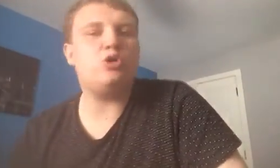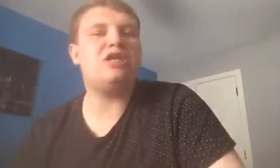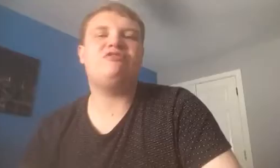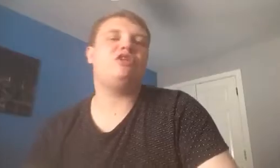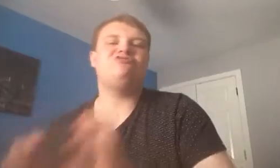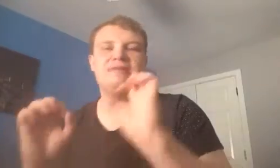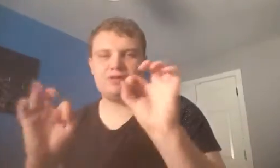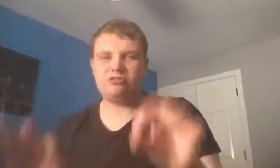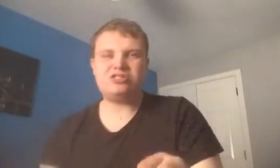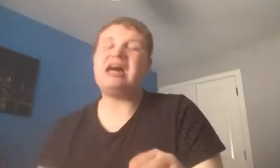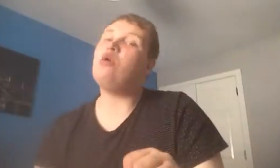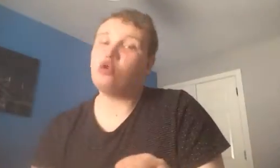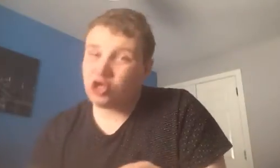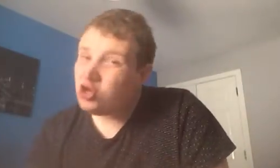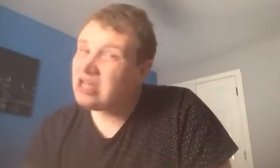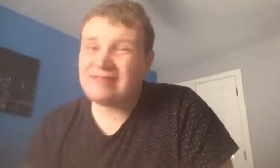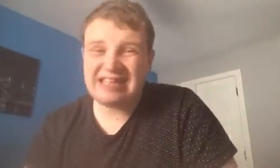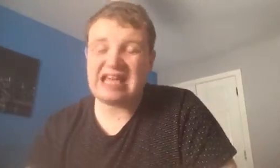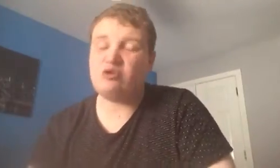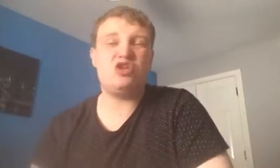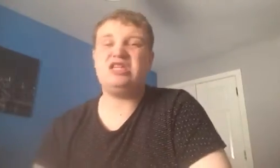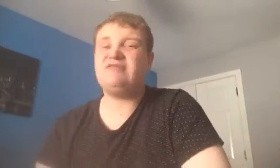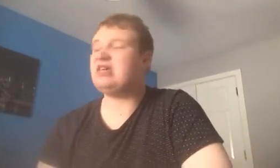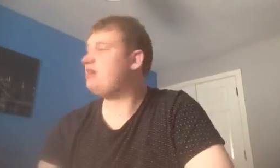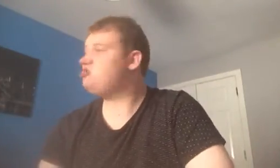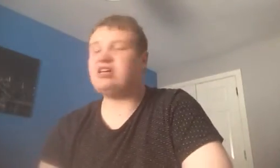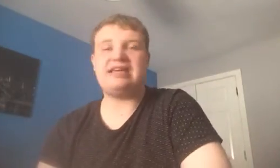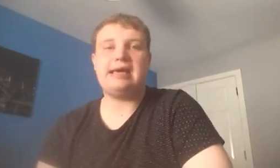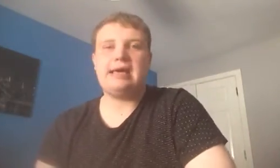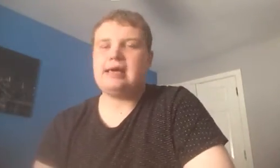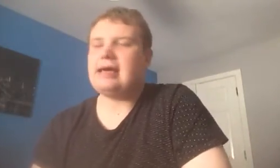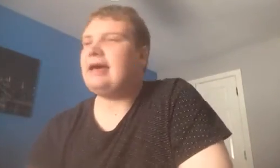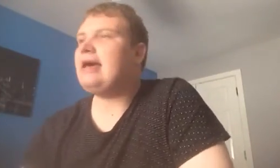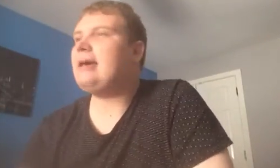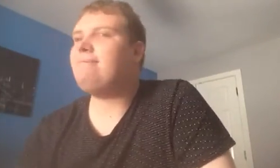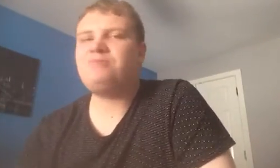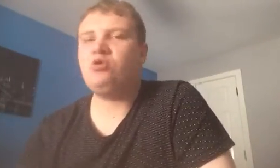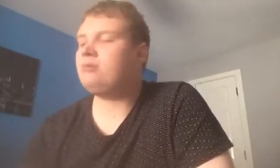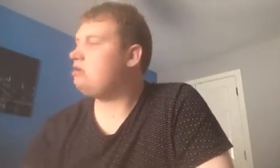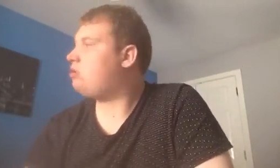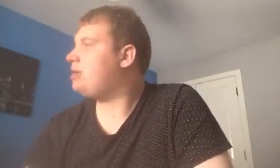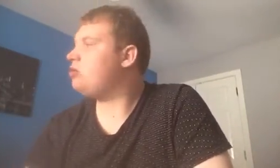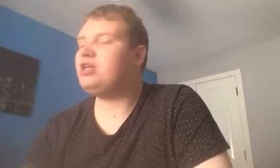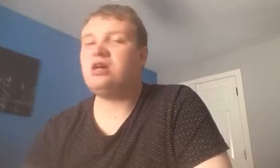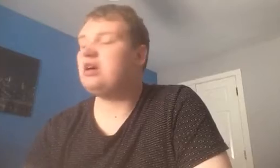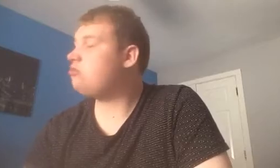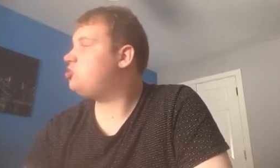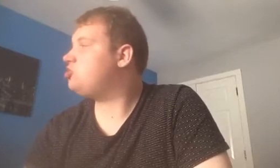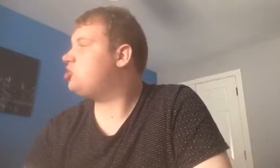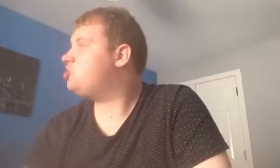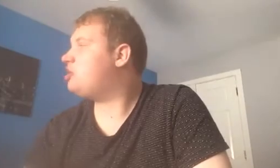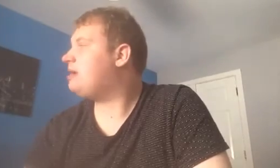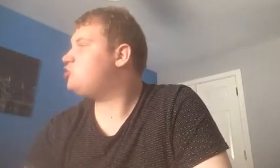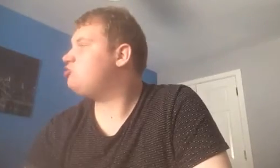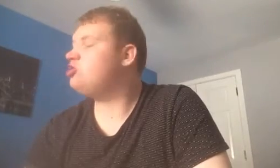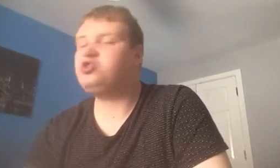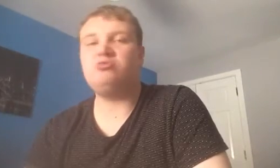I'm not even going to try and pronounce it, I could not even, I couldn't even give it a try. what am I looking at? I'm watching YouTube, I'm actually on YouTube